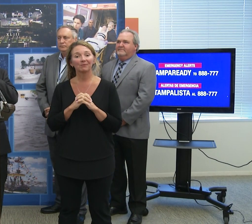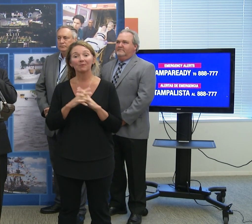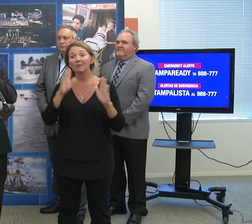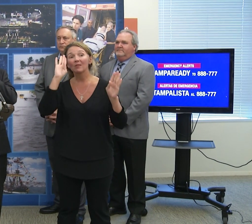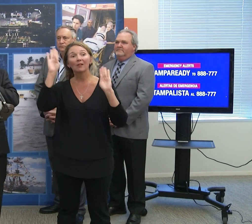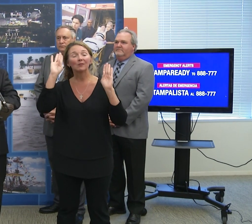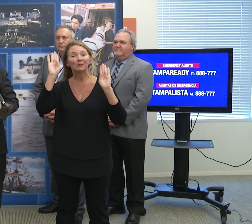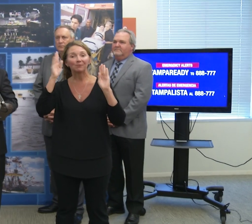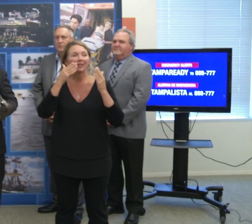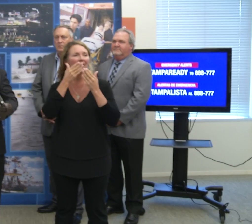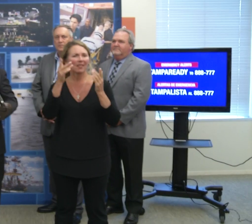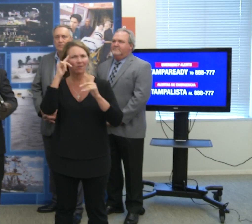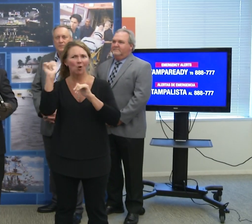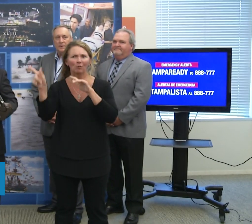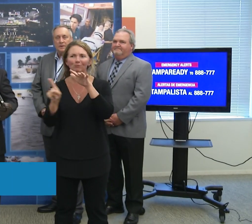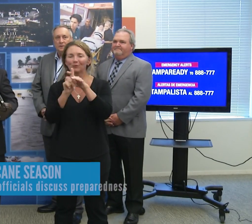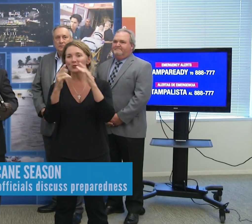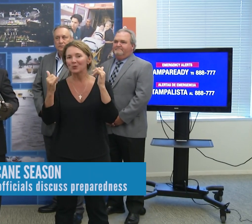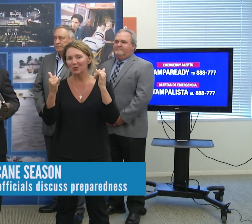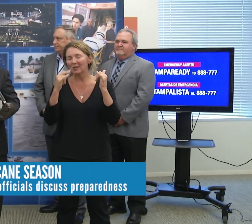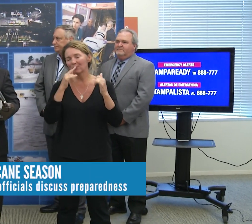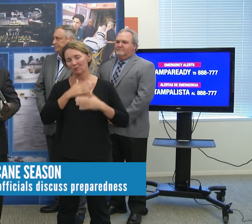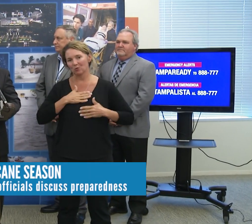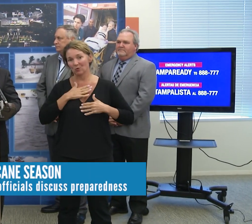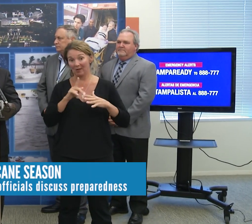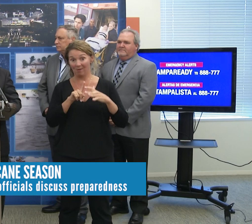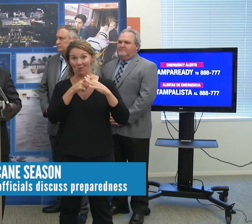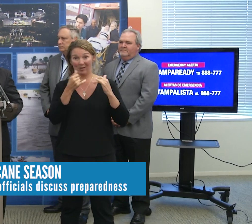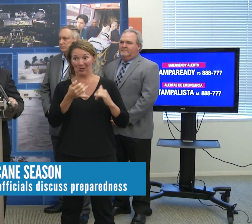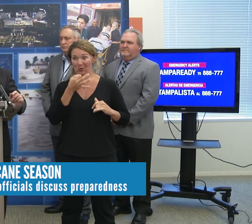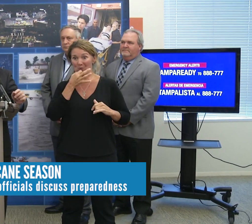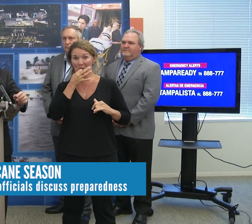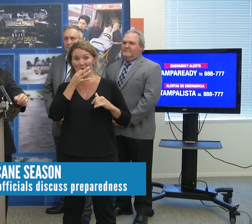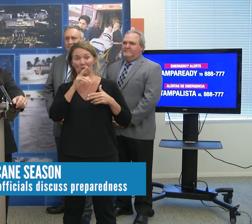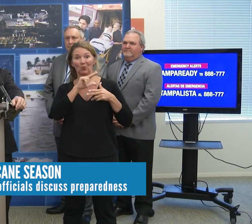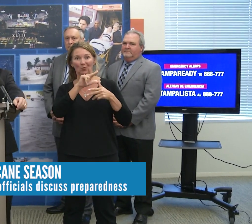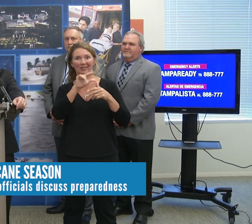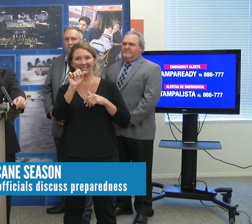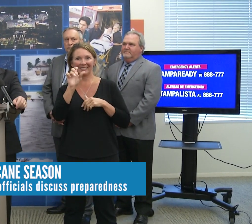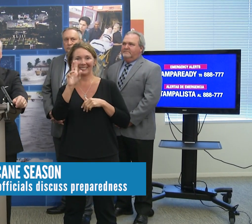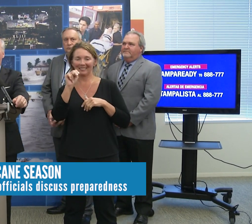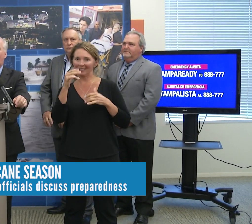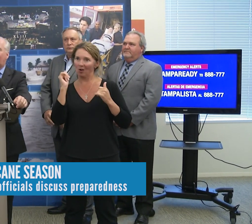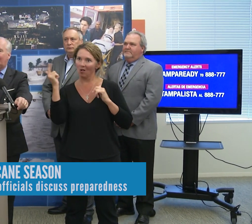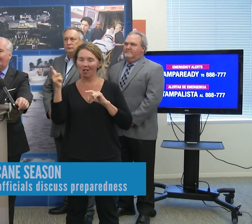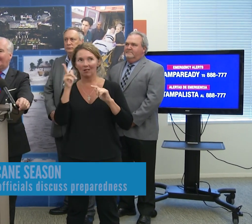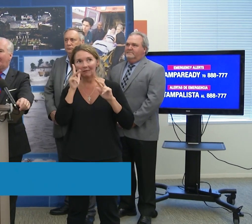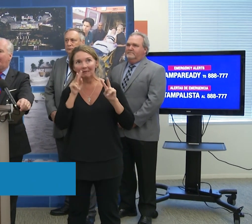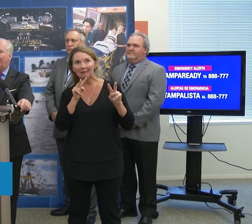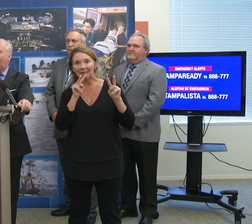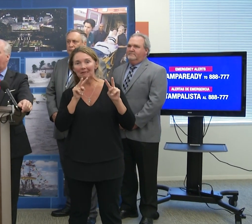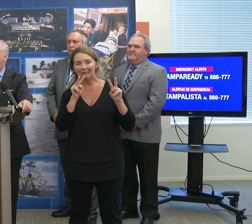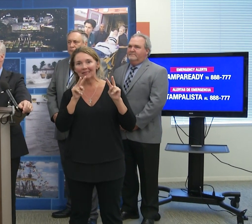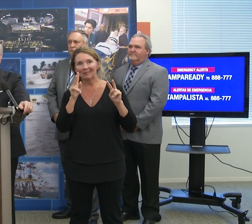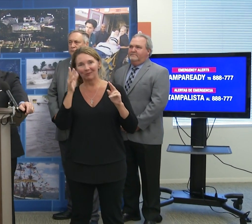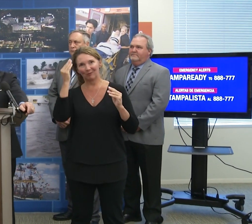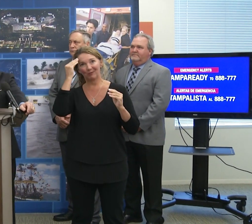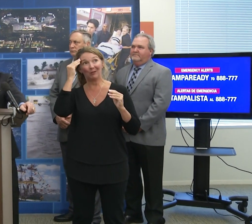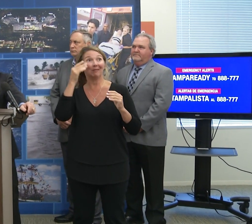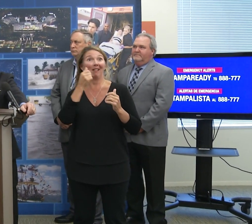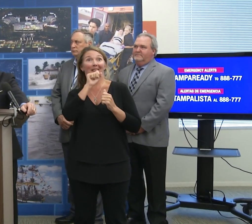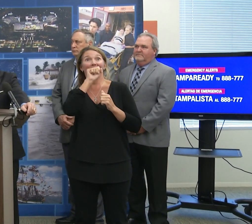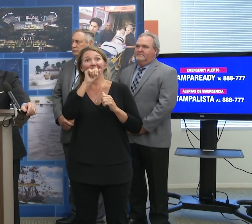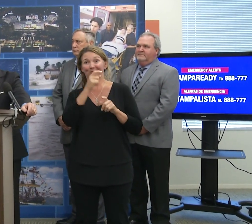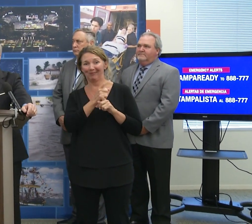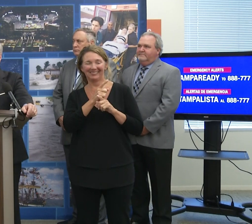First of all, thank you for being here. This is the beginning of the season that we have all come to know and love.